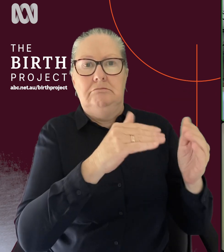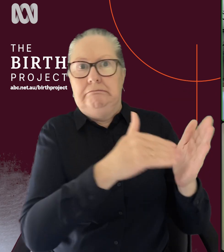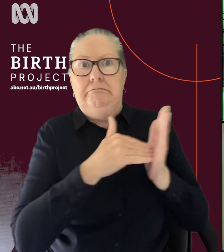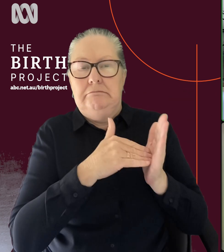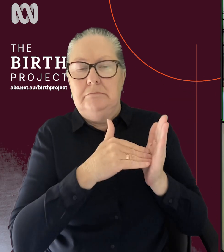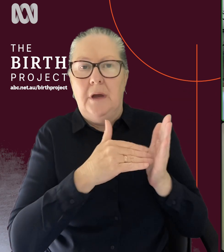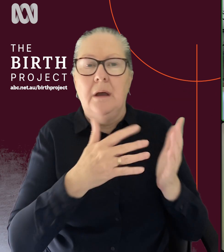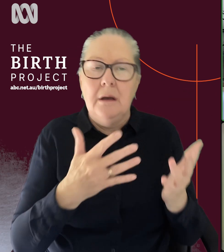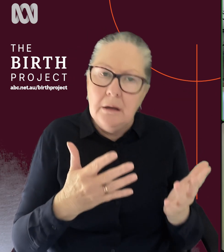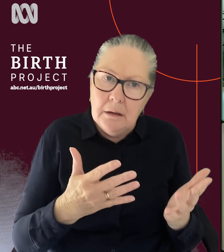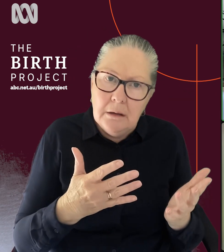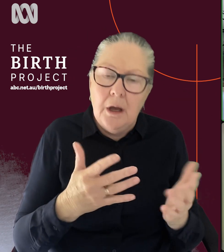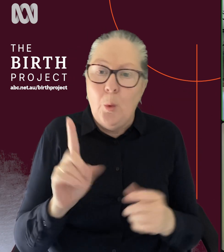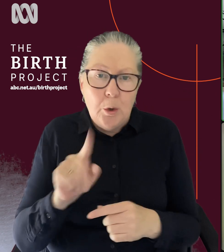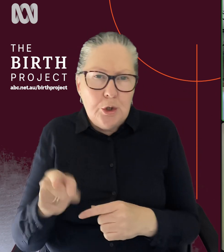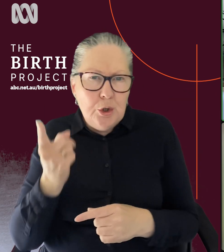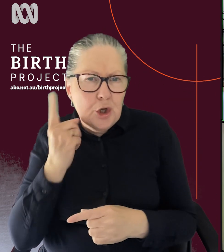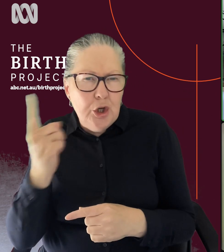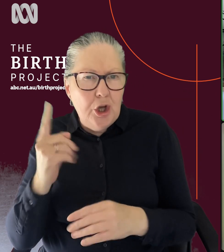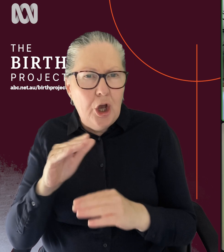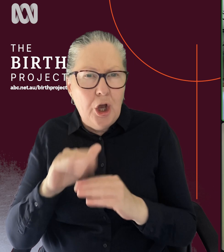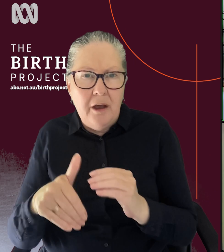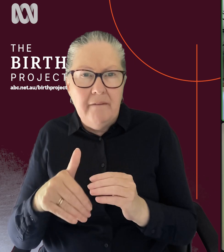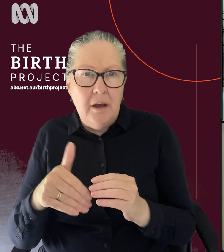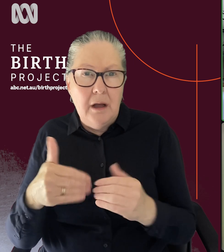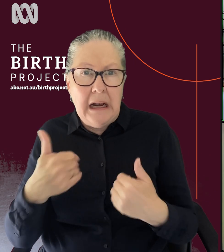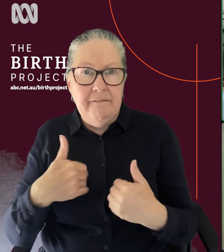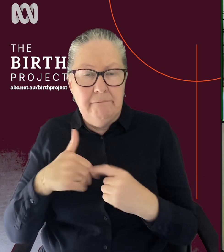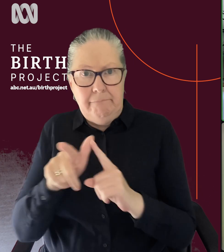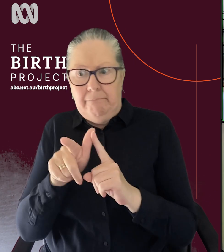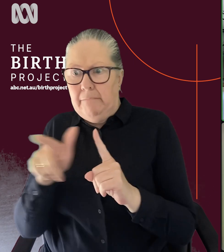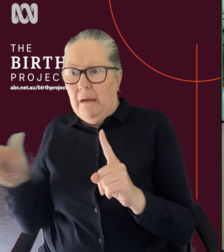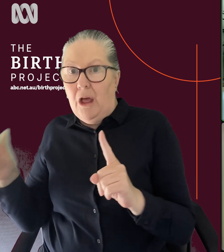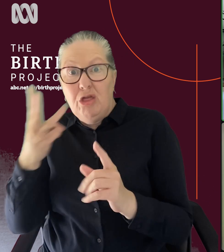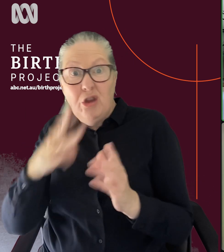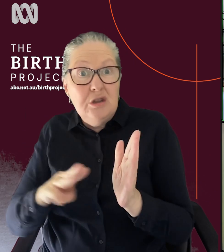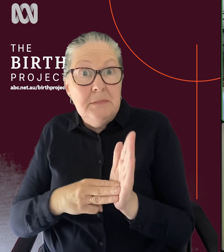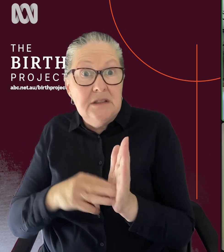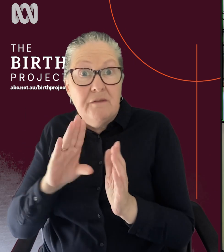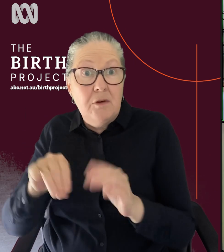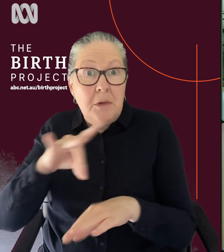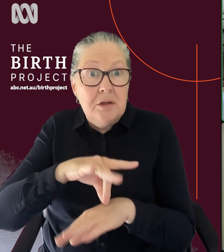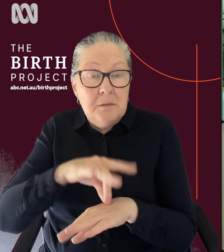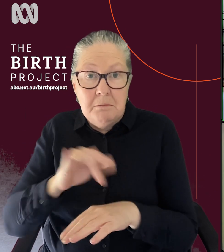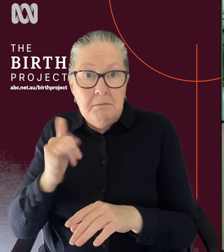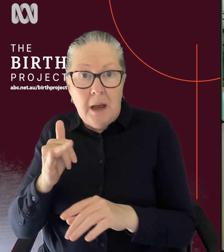And also, you know, what are you hearing about whether if you live, say, 30 minutes away, that you might not necessarily be